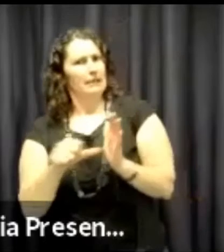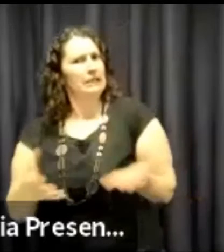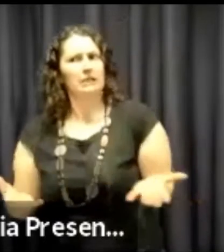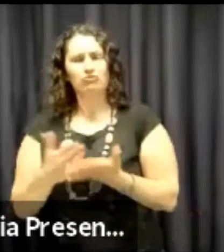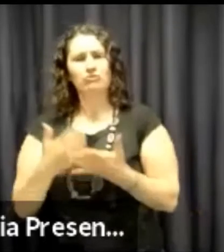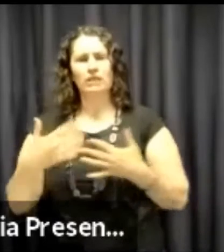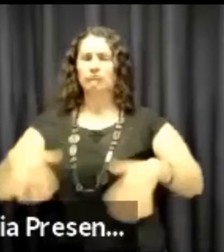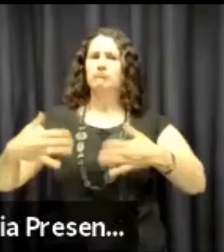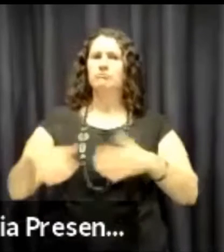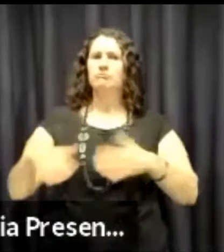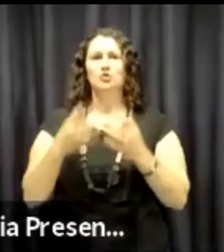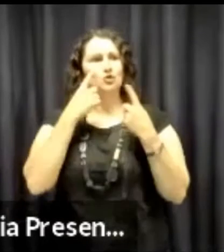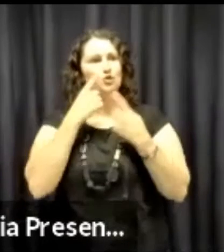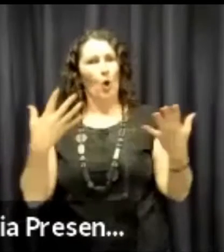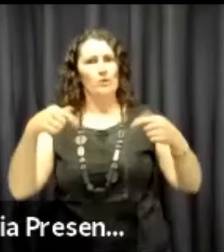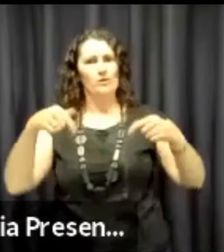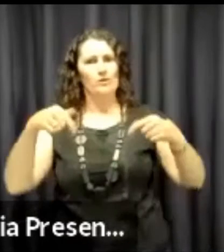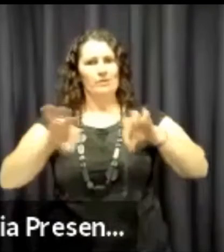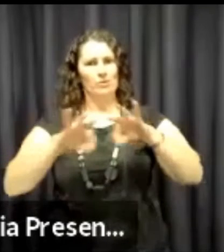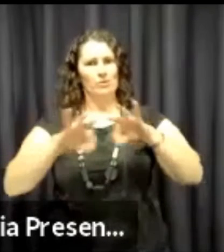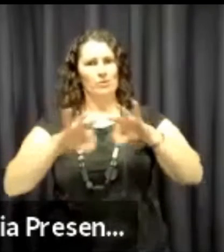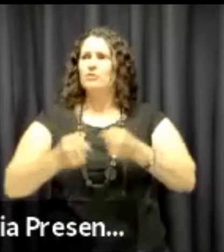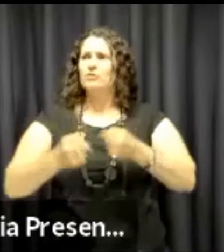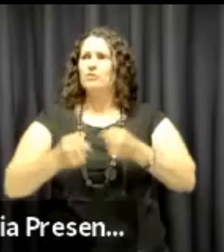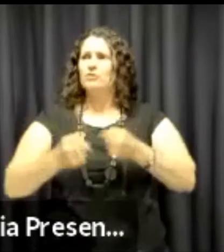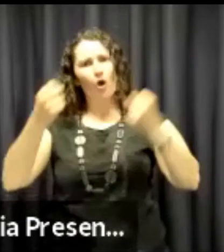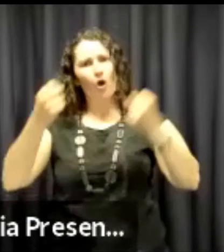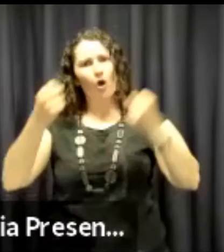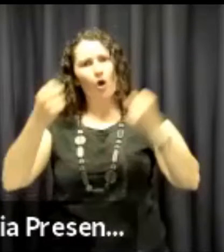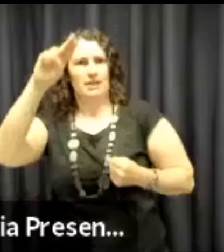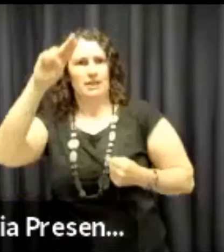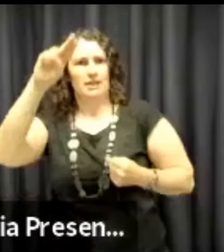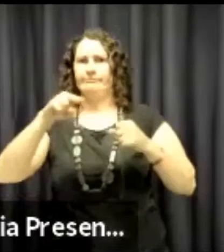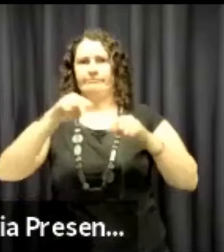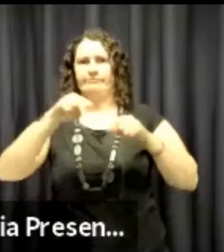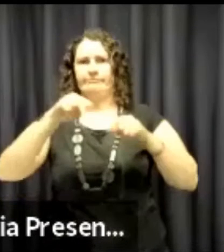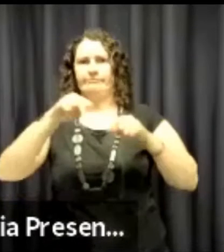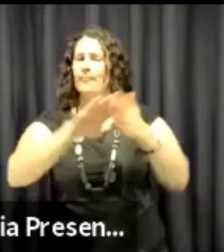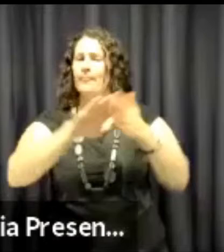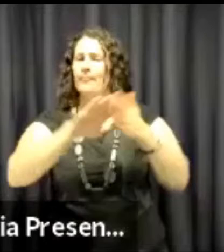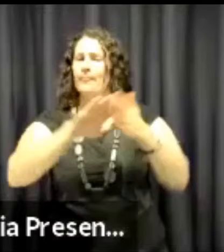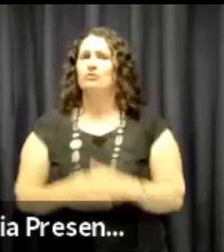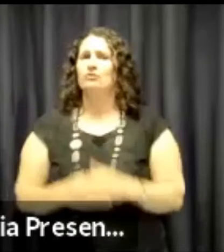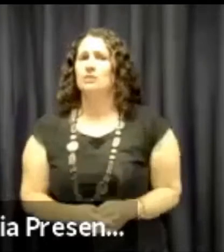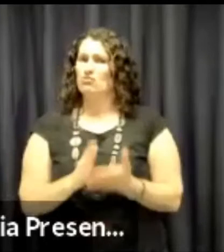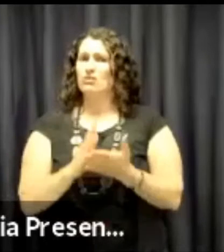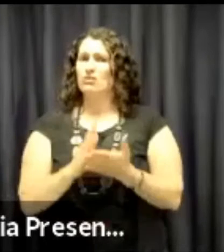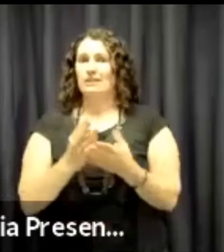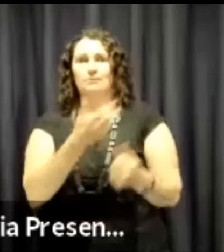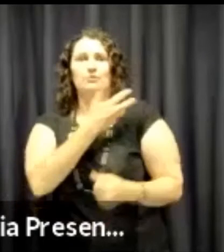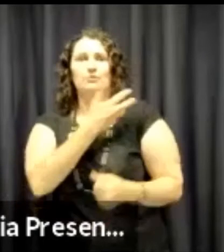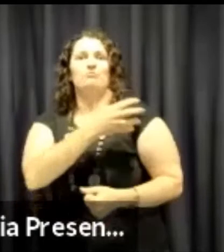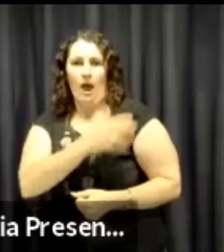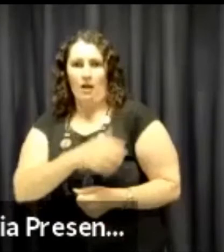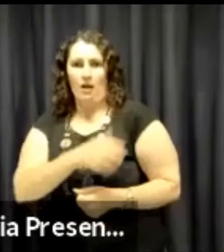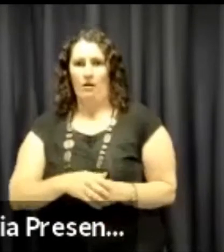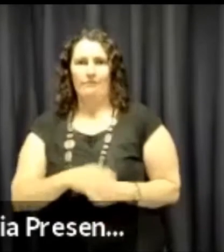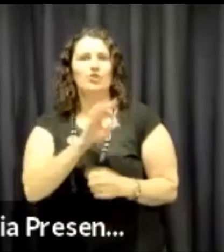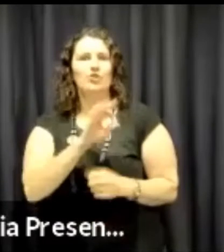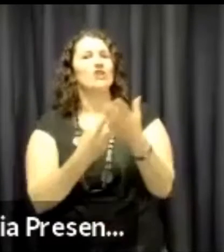of the funds that have come through, they have certainly significantly increased. sees that this organisation has a strong reputation within the community